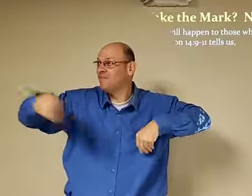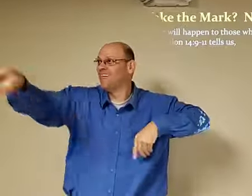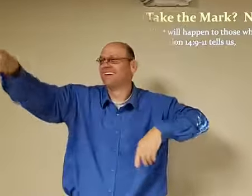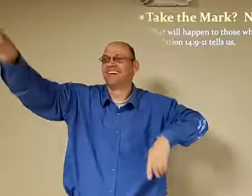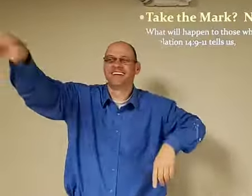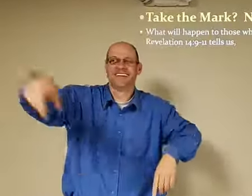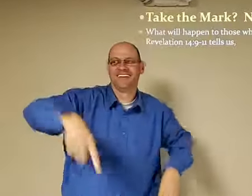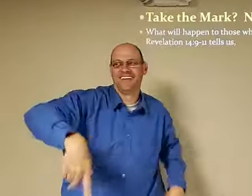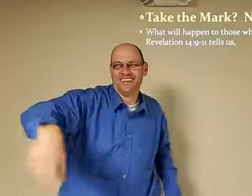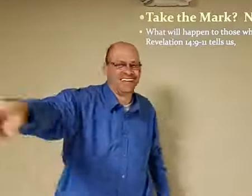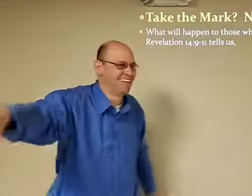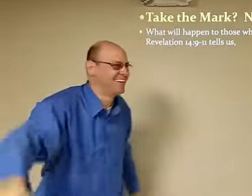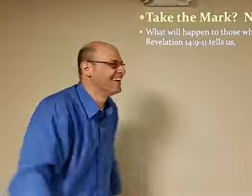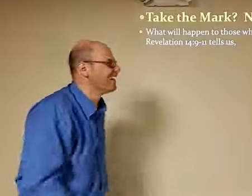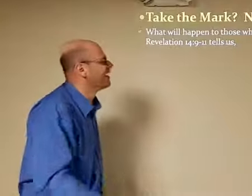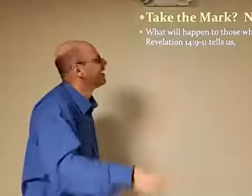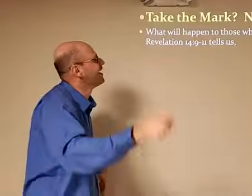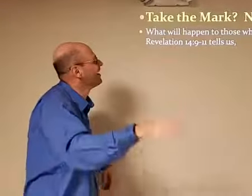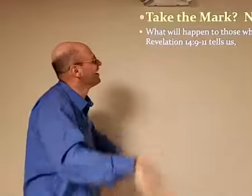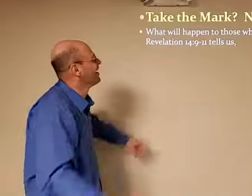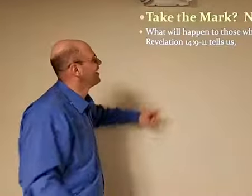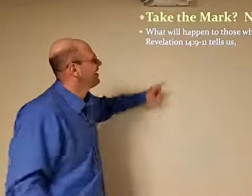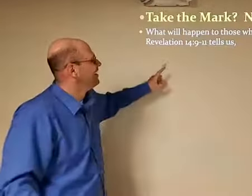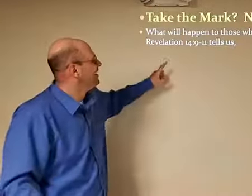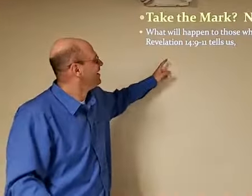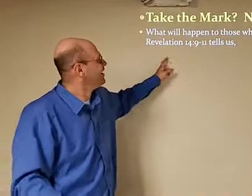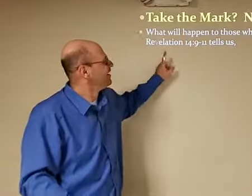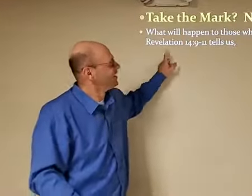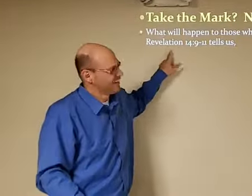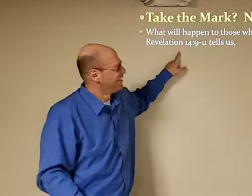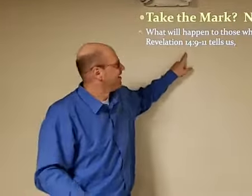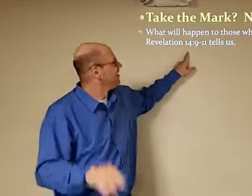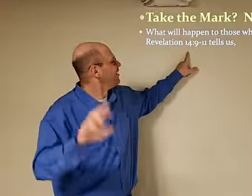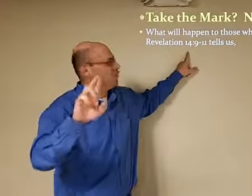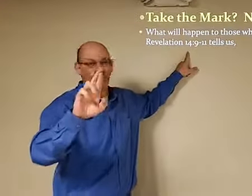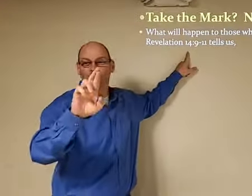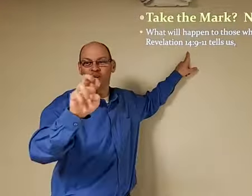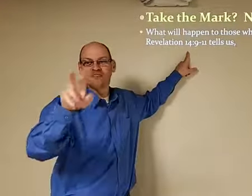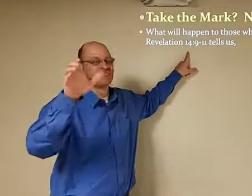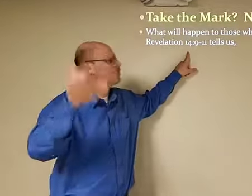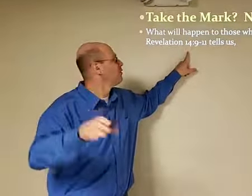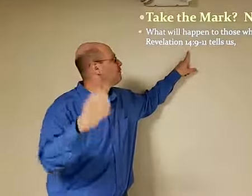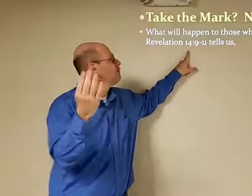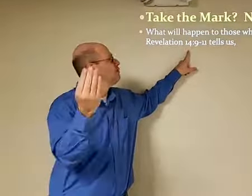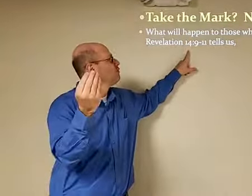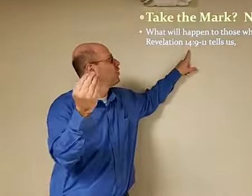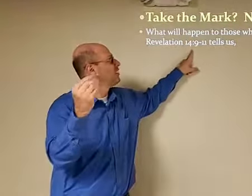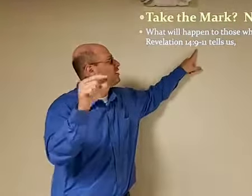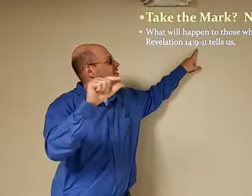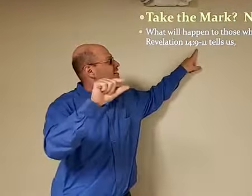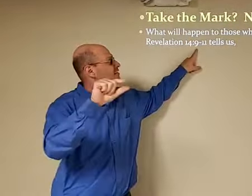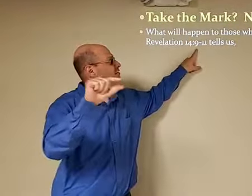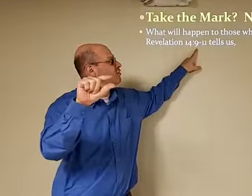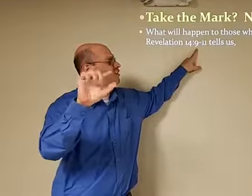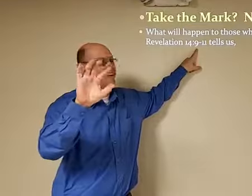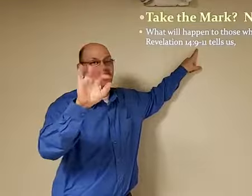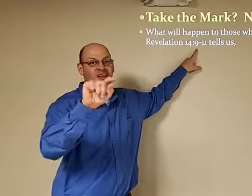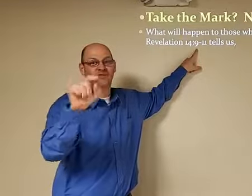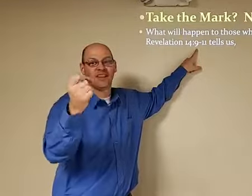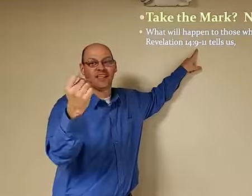Are you going to accept it? You know, he's asking in the class, going around the class, and everybody's like, no. So, we're going to take a look at Revelation chapter